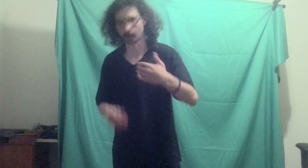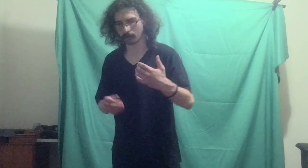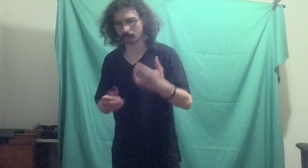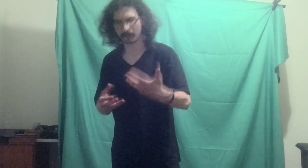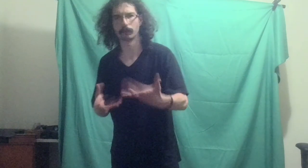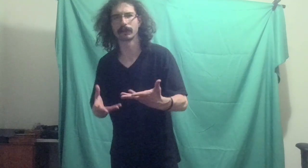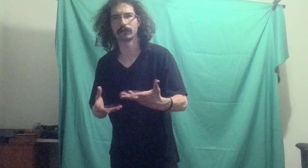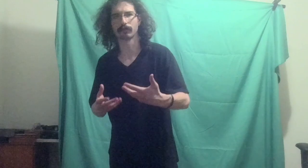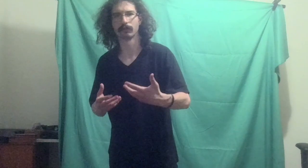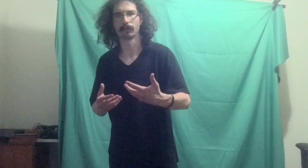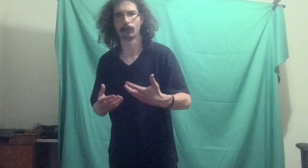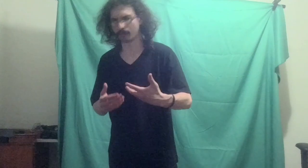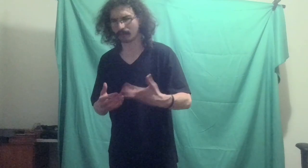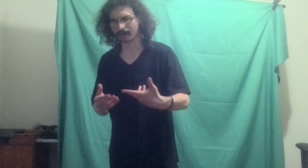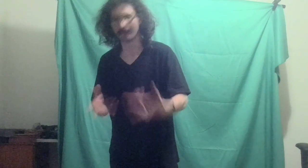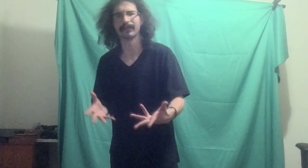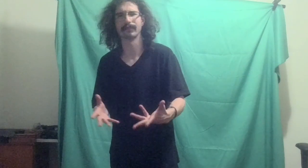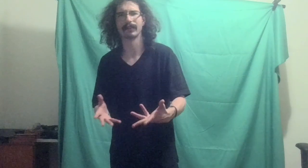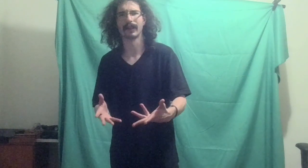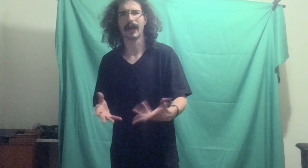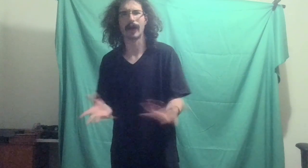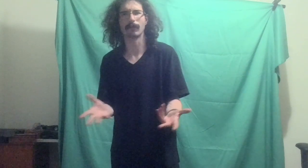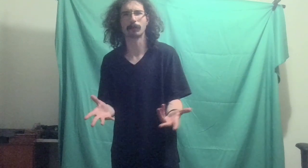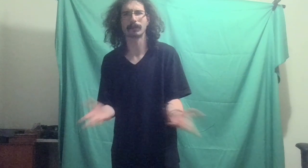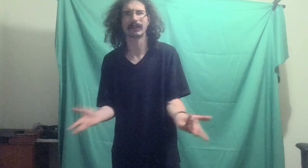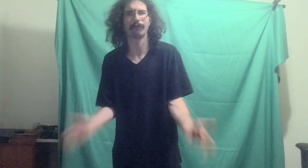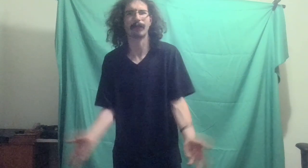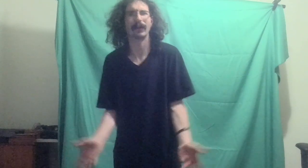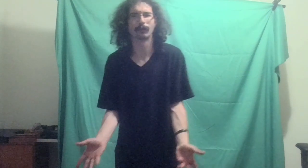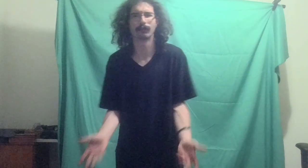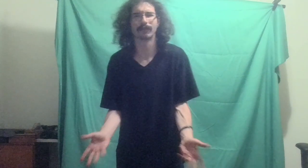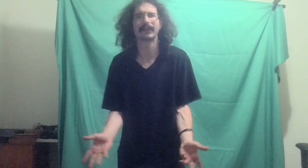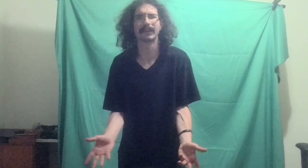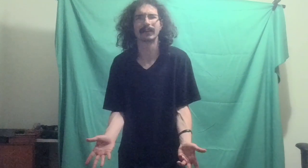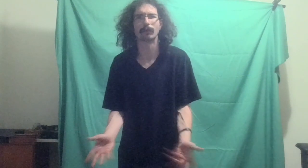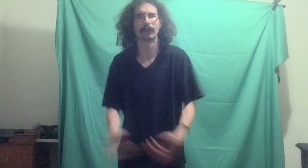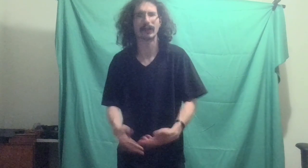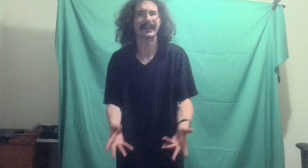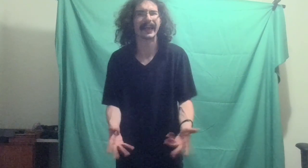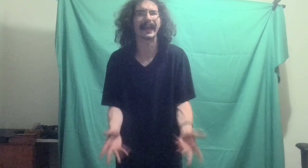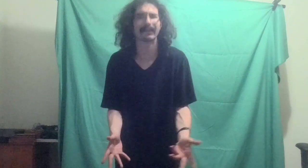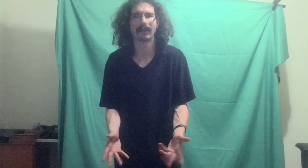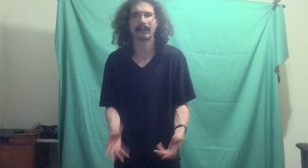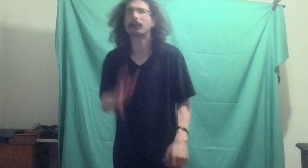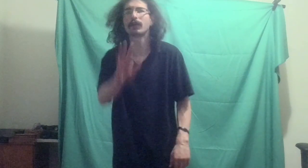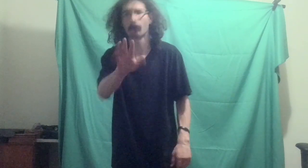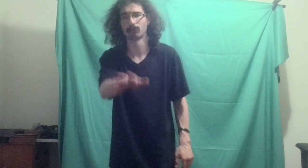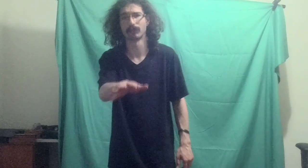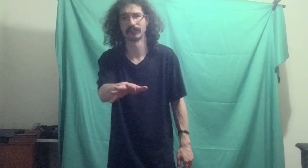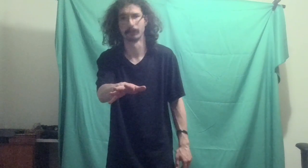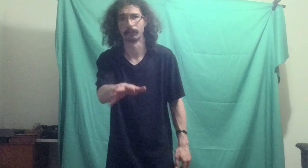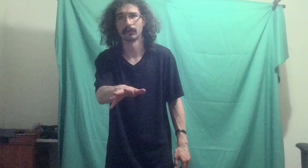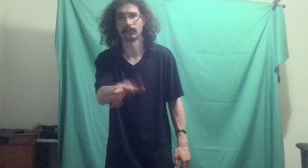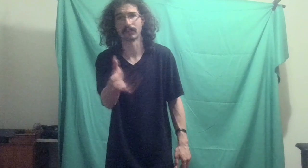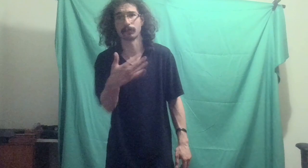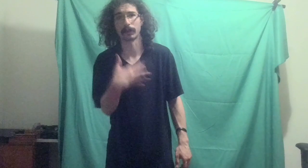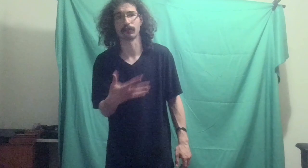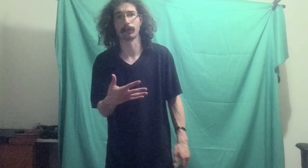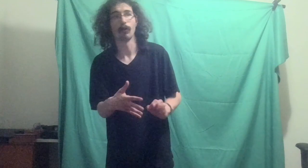five weeks, or five months. How am I supposed to get five years of editing experience? I can't. That's being unreasonable, to expect someone with